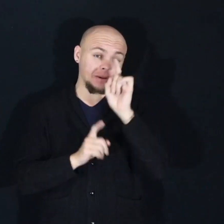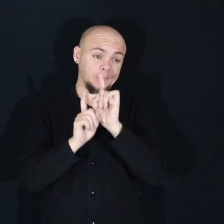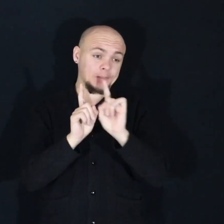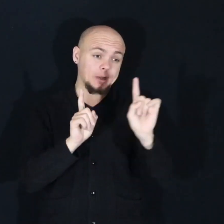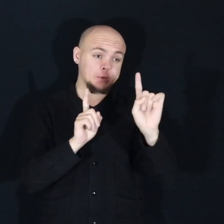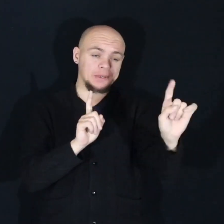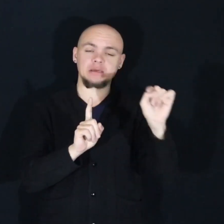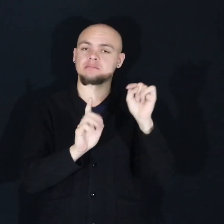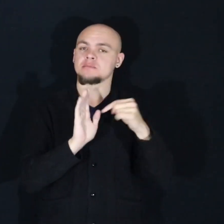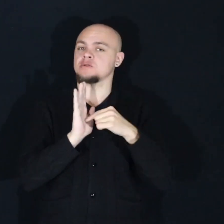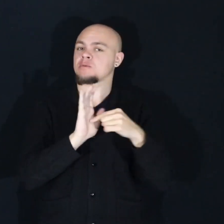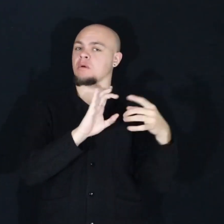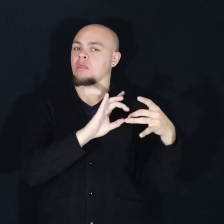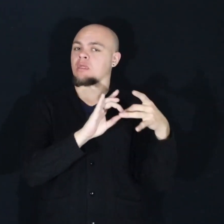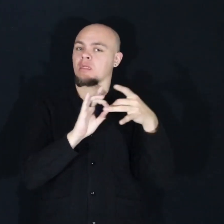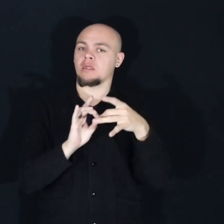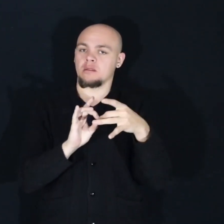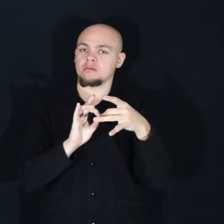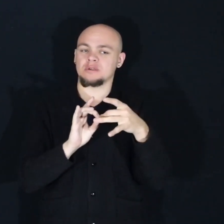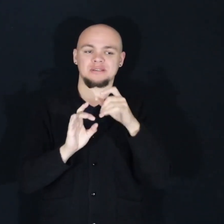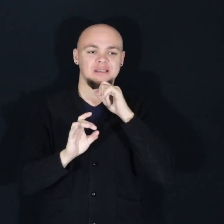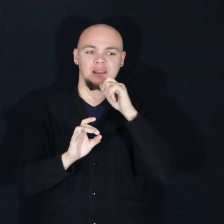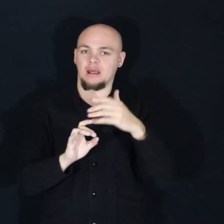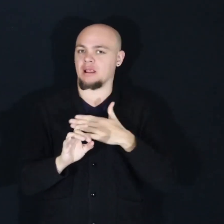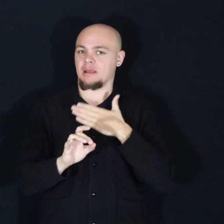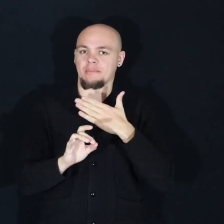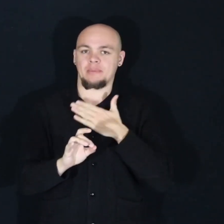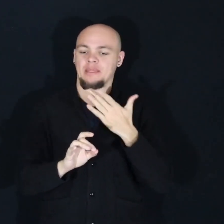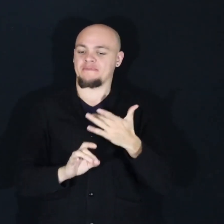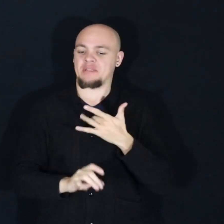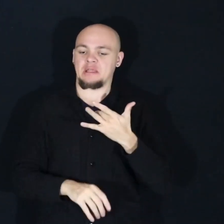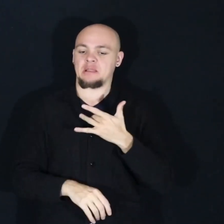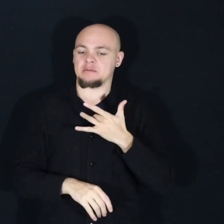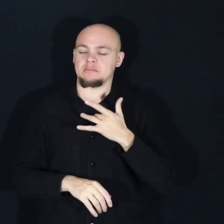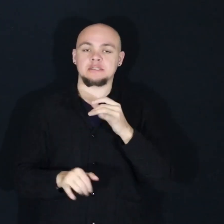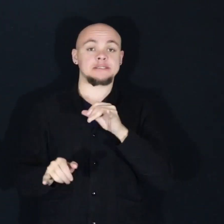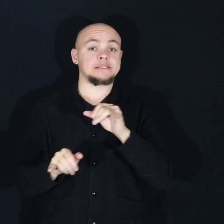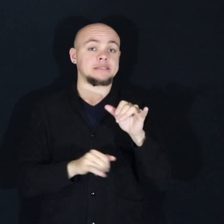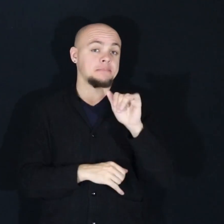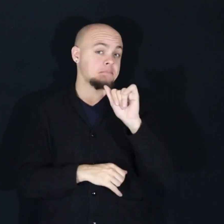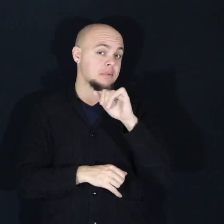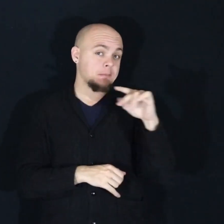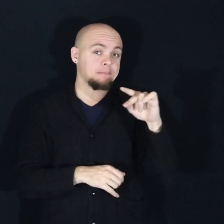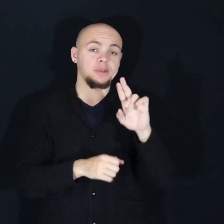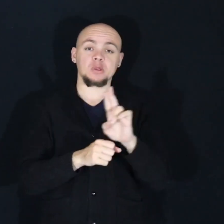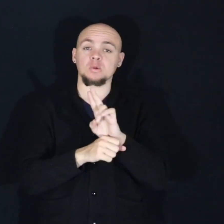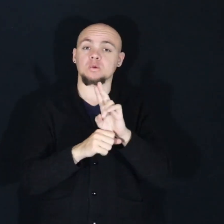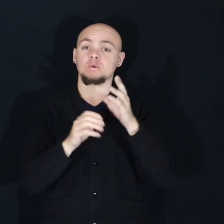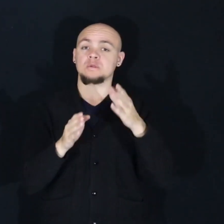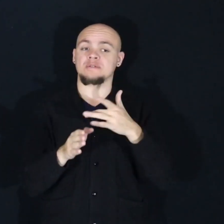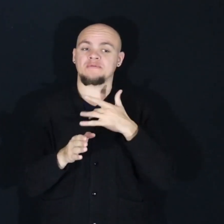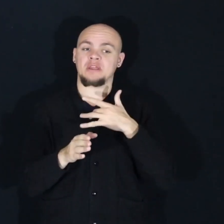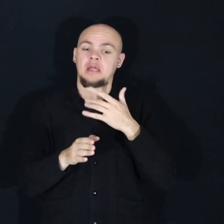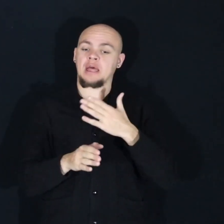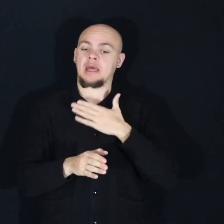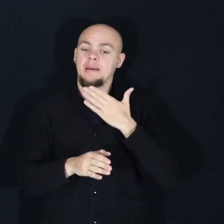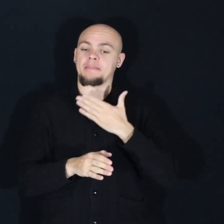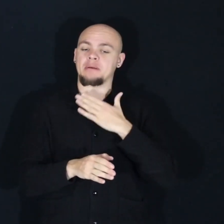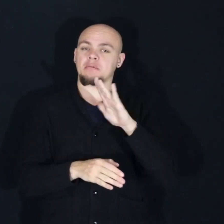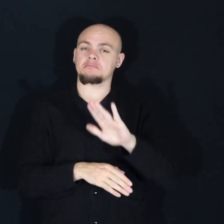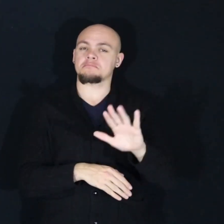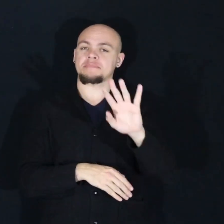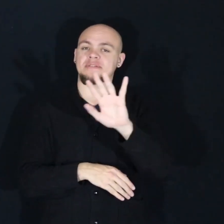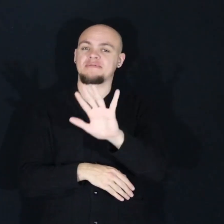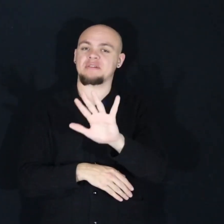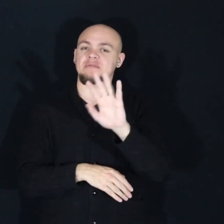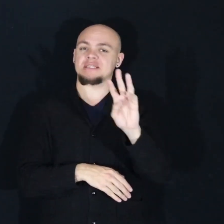shown to be correlated with unhappiness. In the same app, users reported feeling happy only 56%